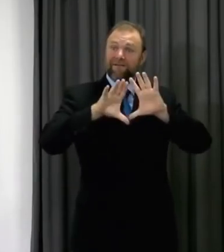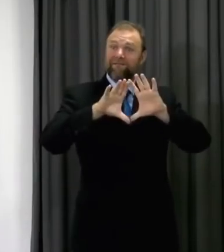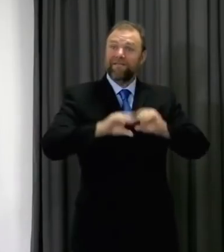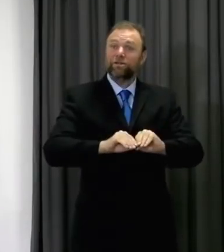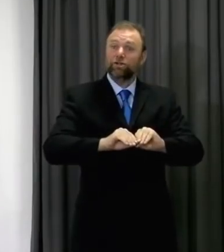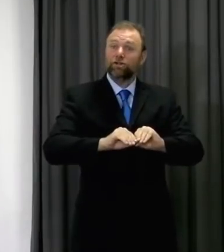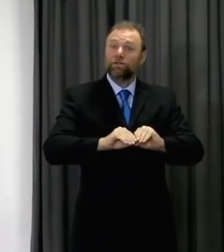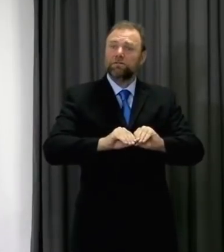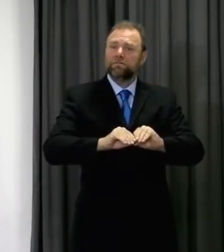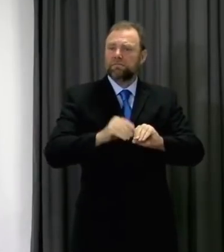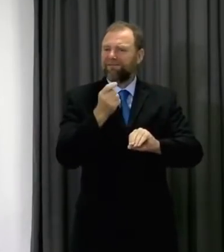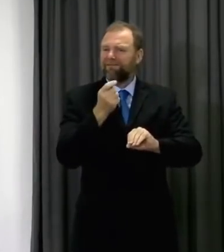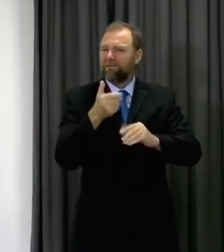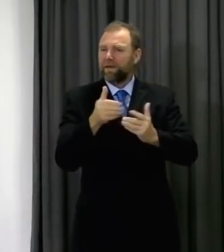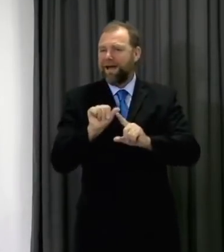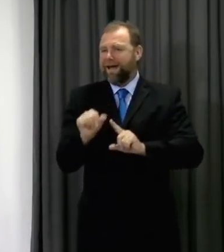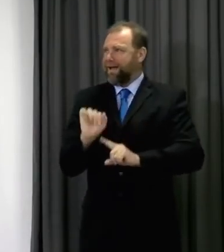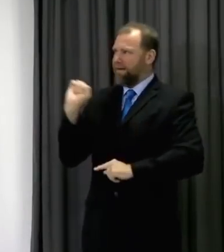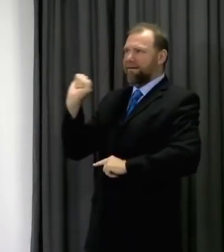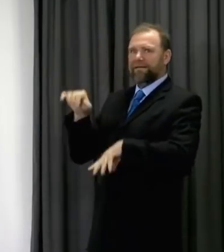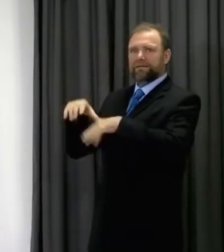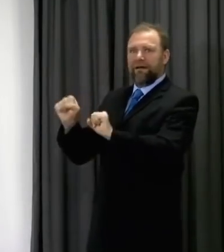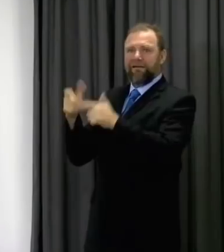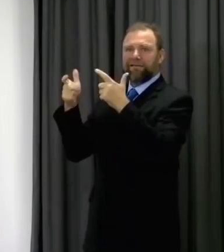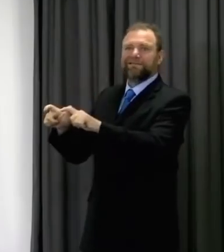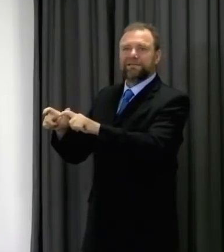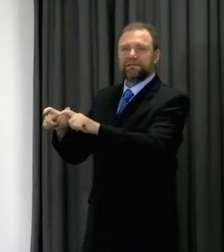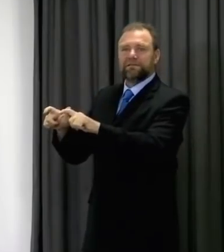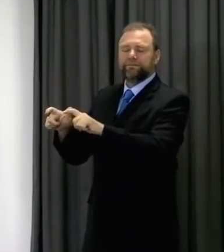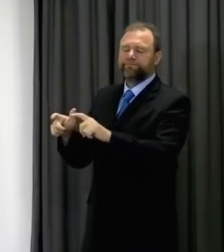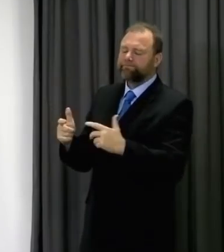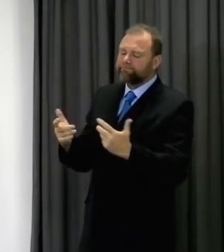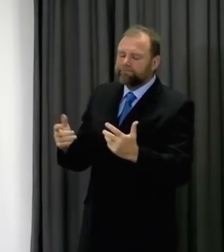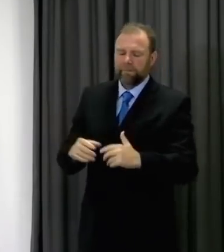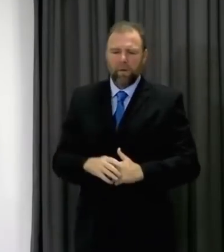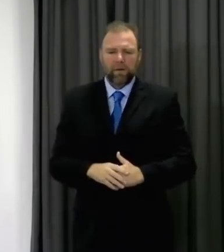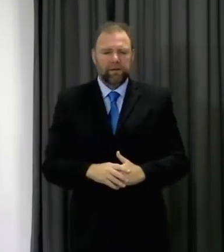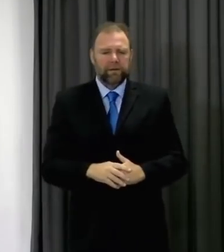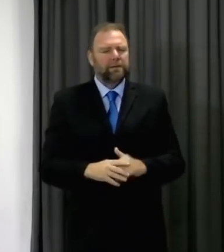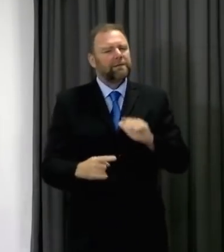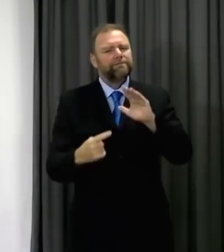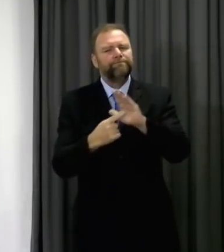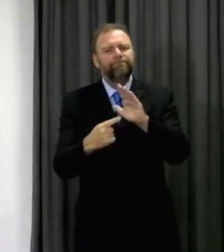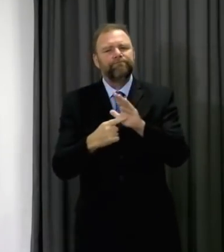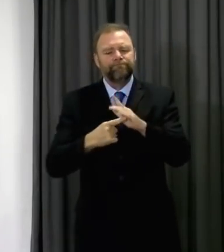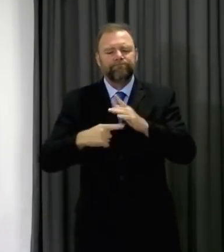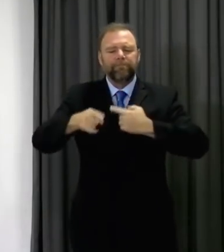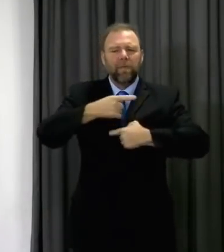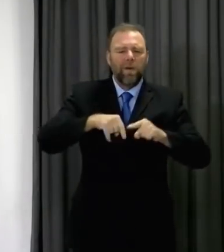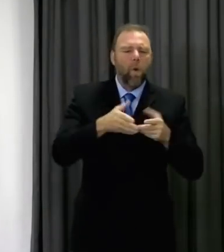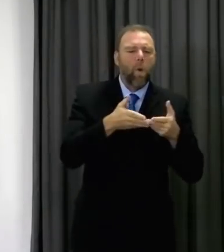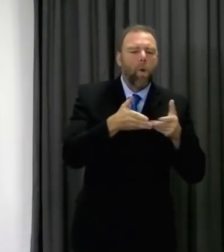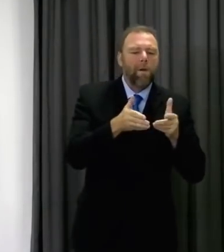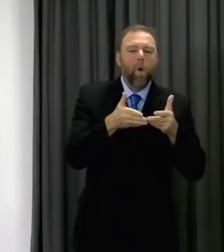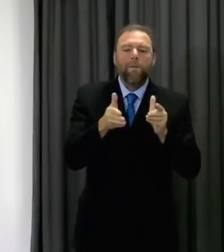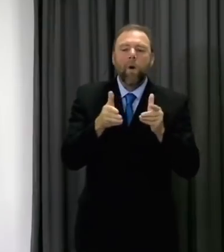-long lockdown. And it is really important that as we open up, Wales doesn't become